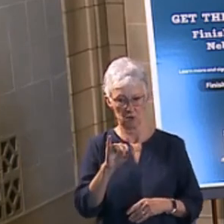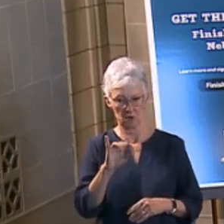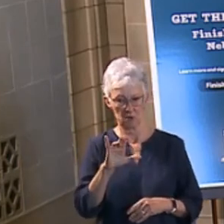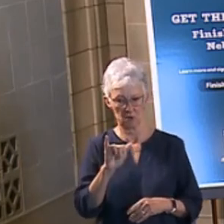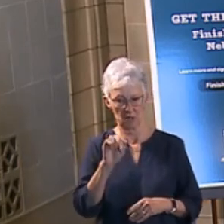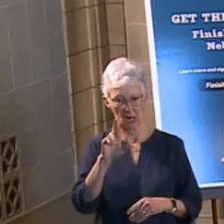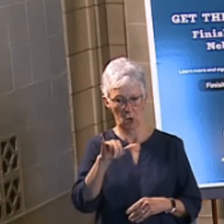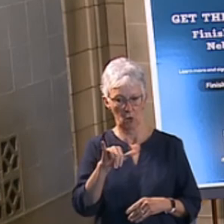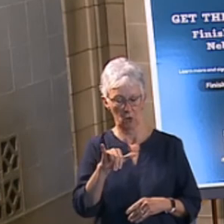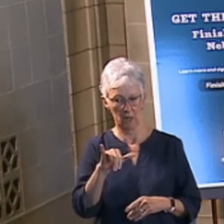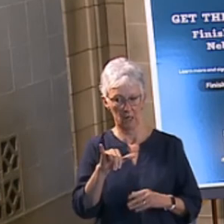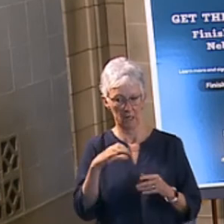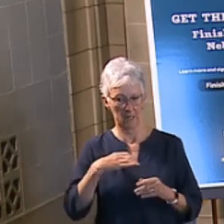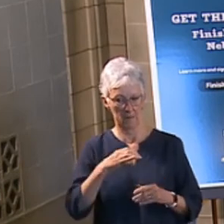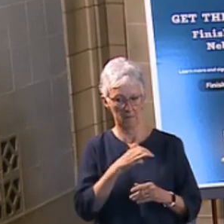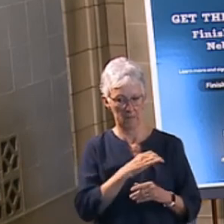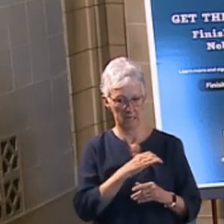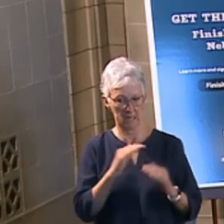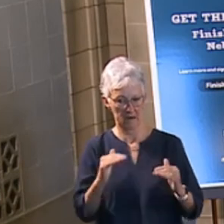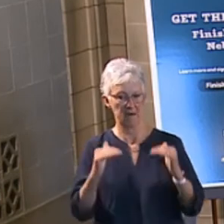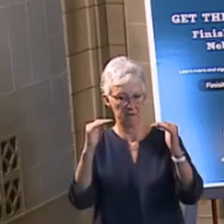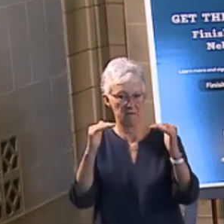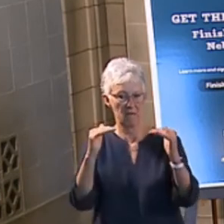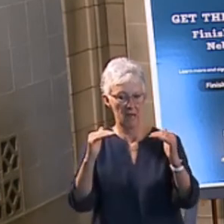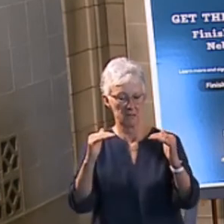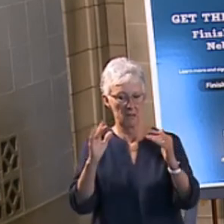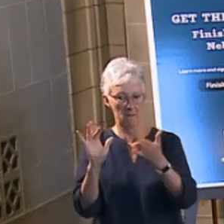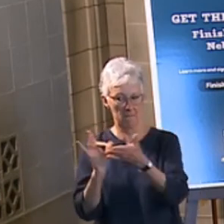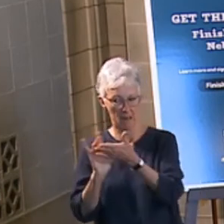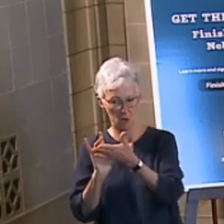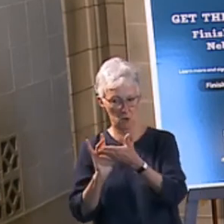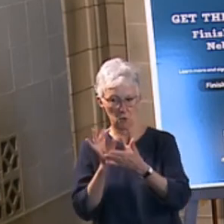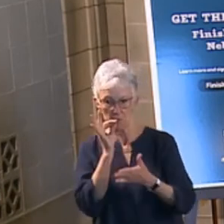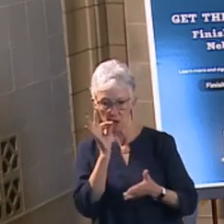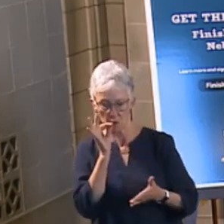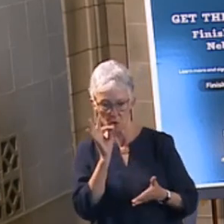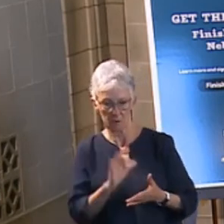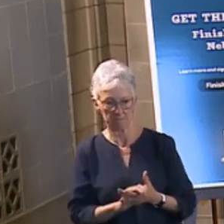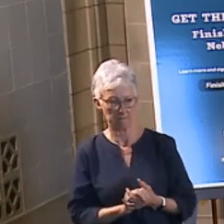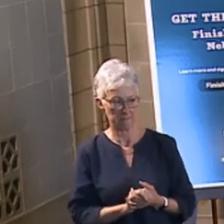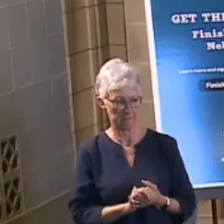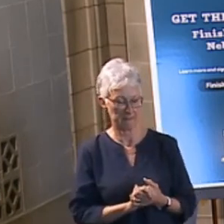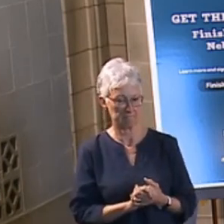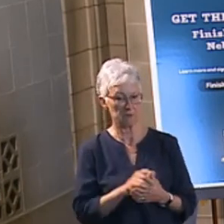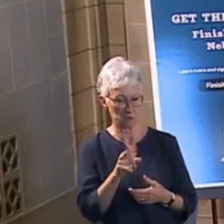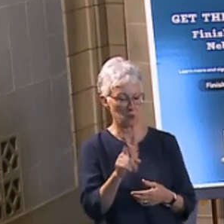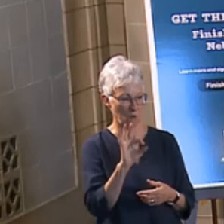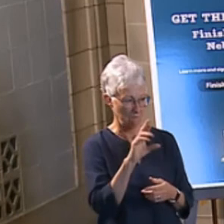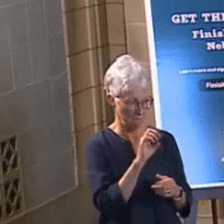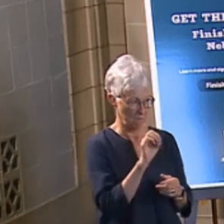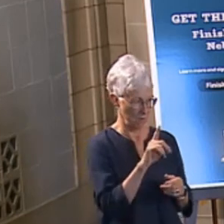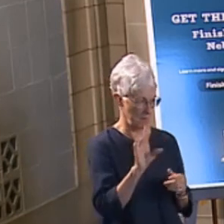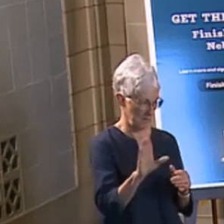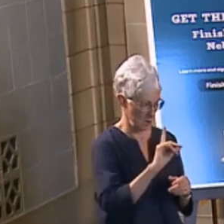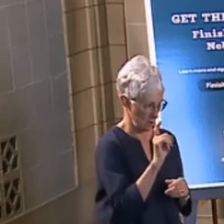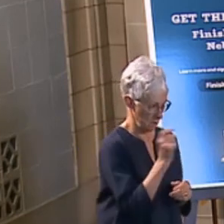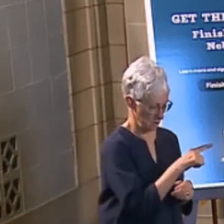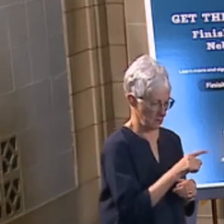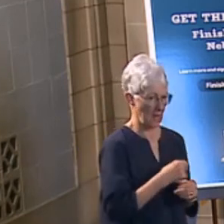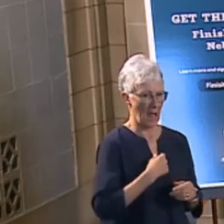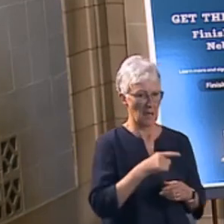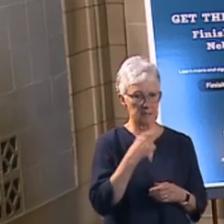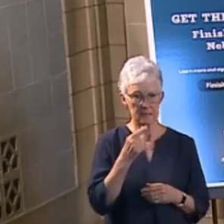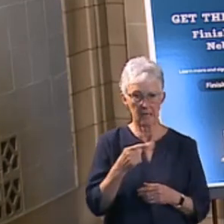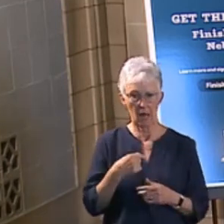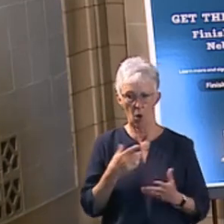marijuana. What is the difference? Well, think the difference between... So, what Fred asked is that, you know, when I was talking about putting a 3